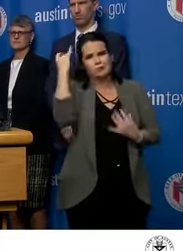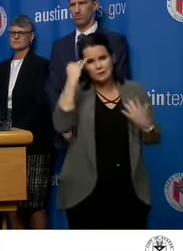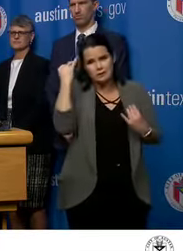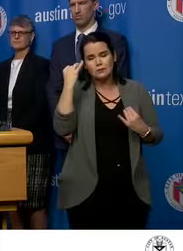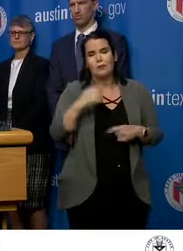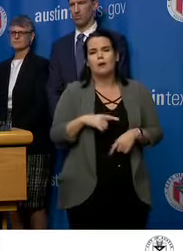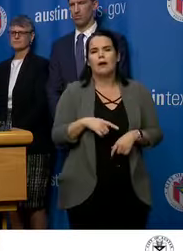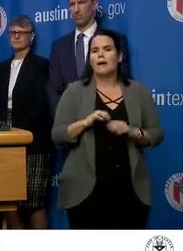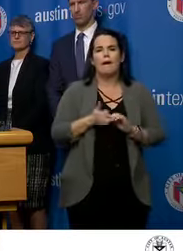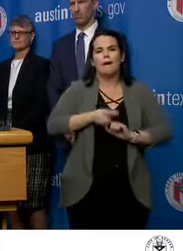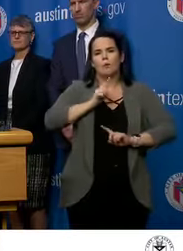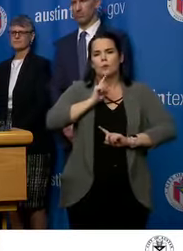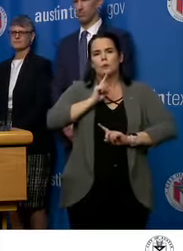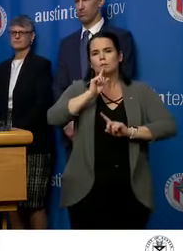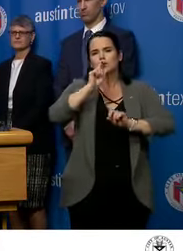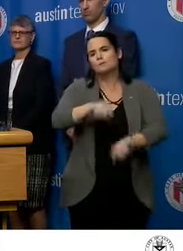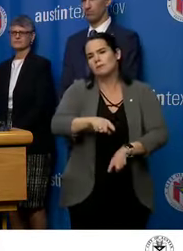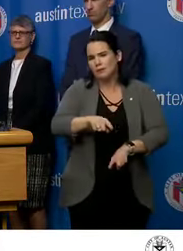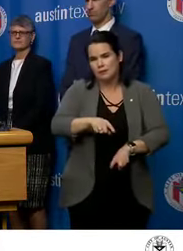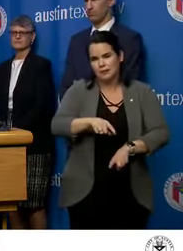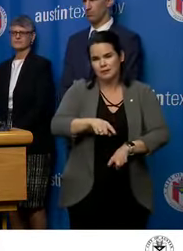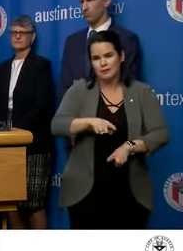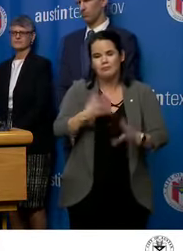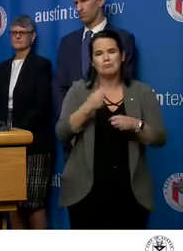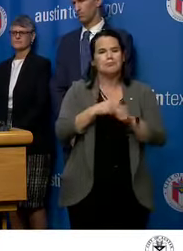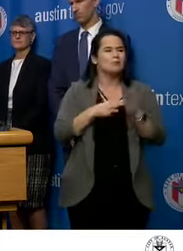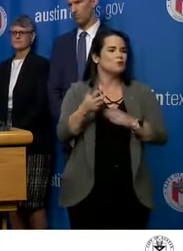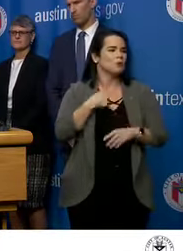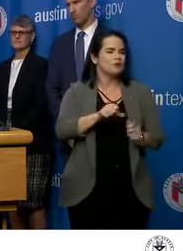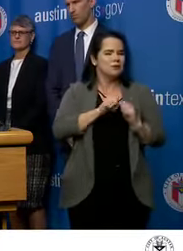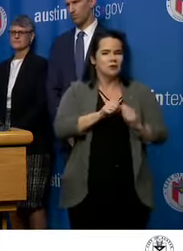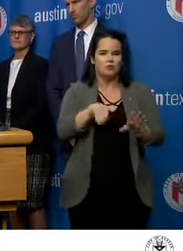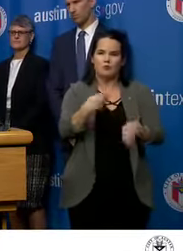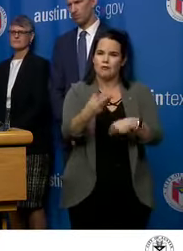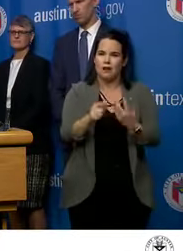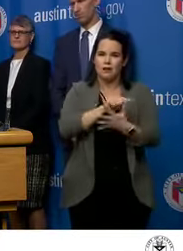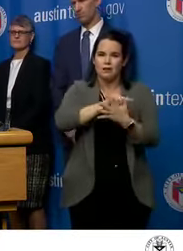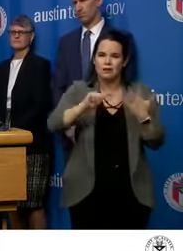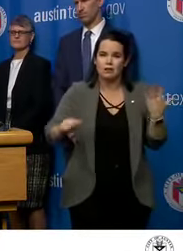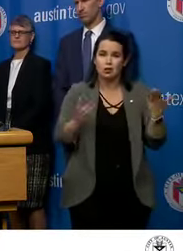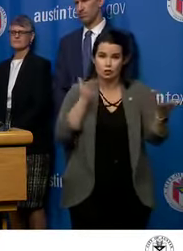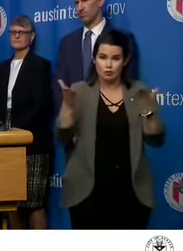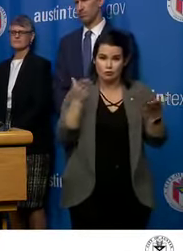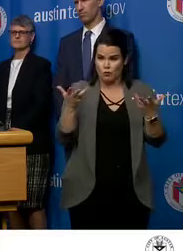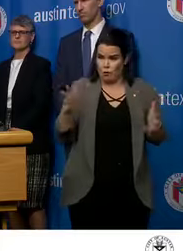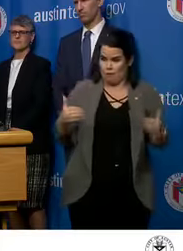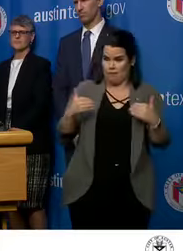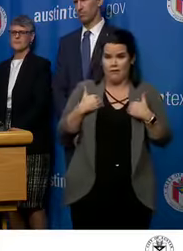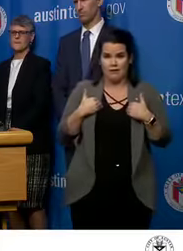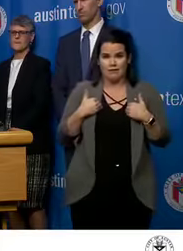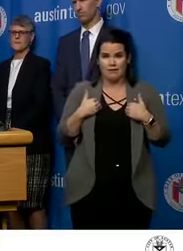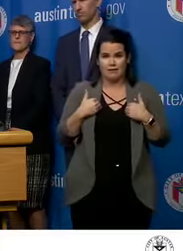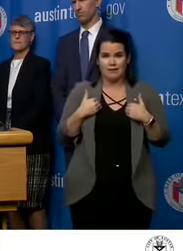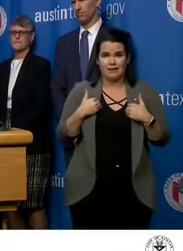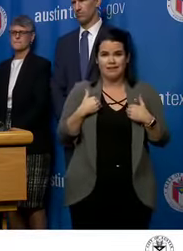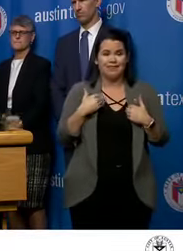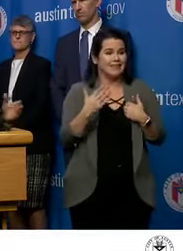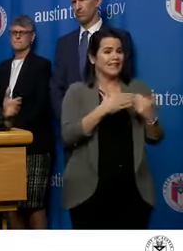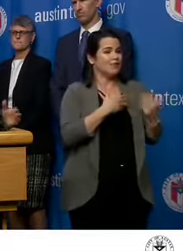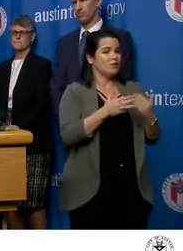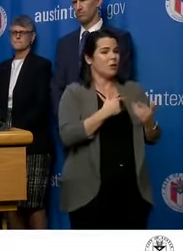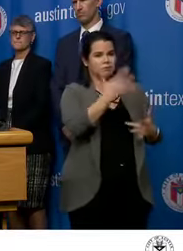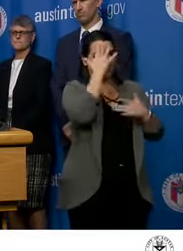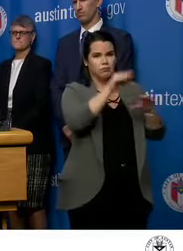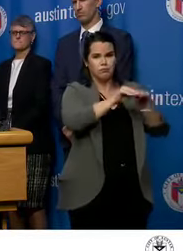How are we going to respond to ensure that we continue to provide the services, uh, that we currently do in the event that there's an